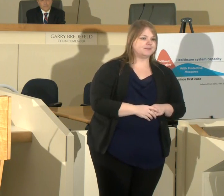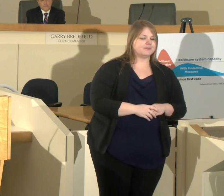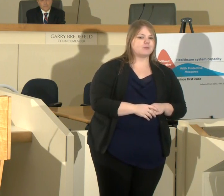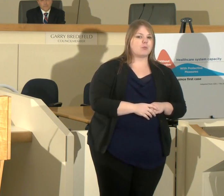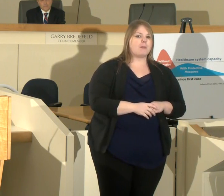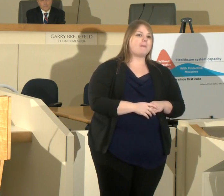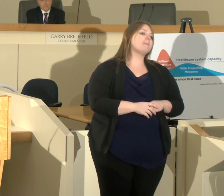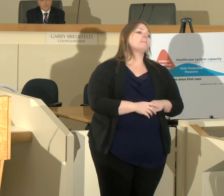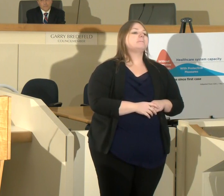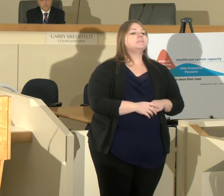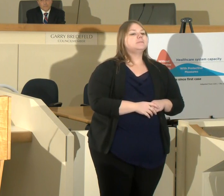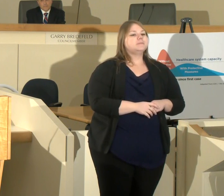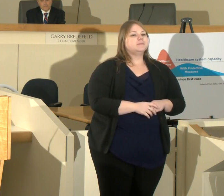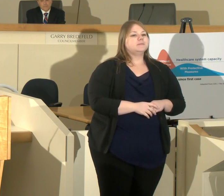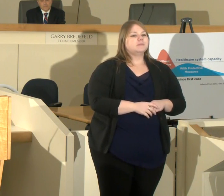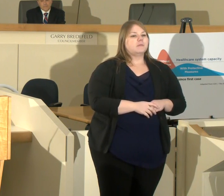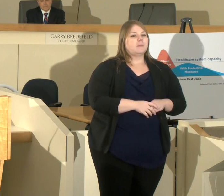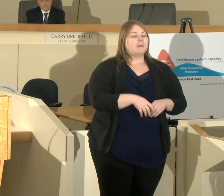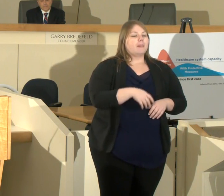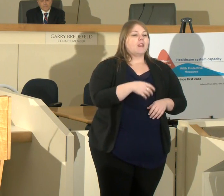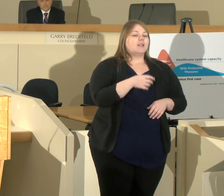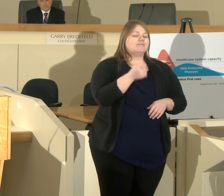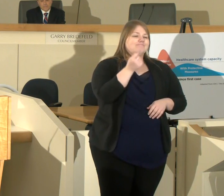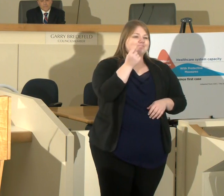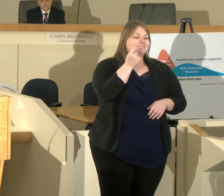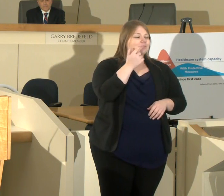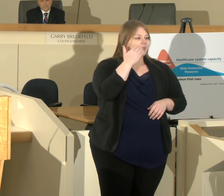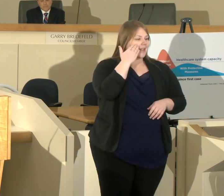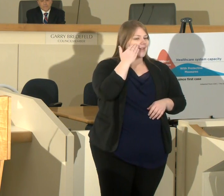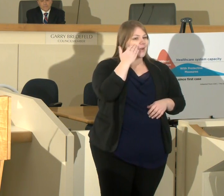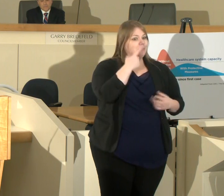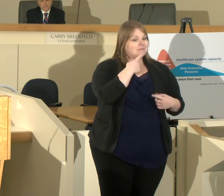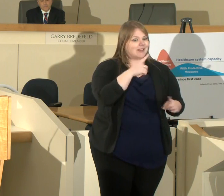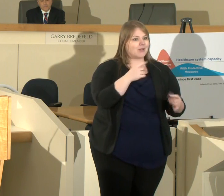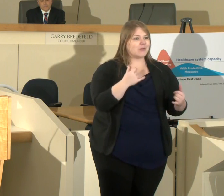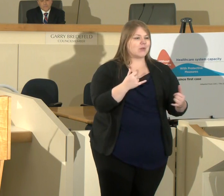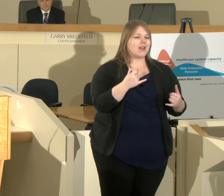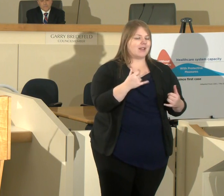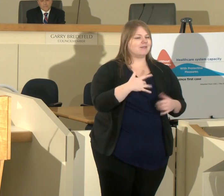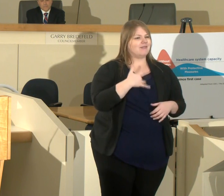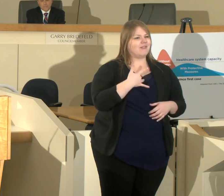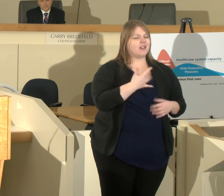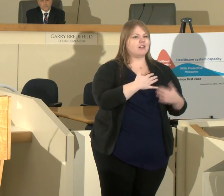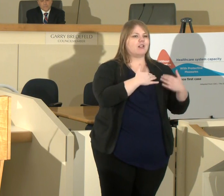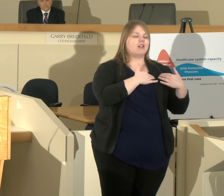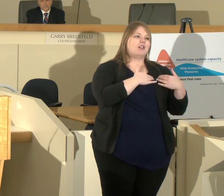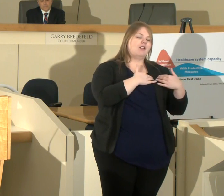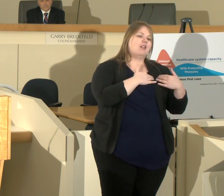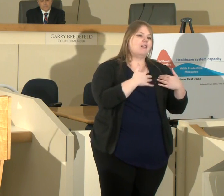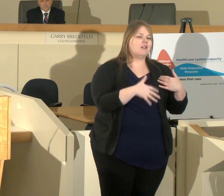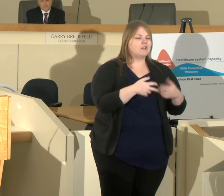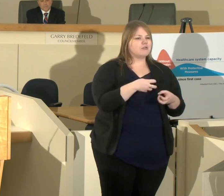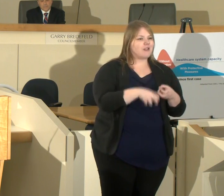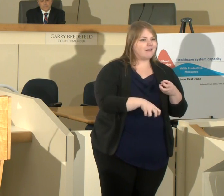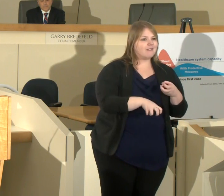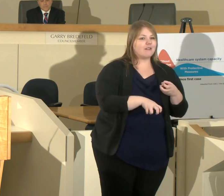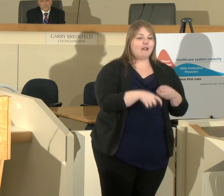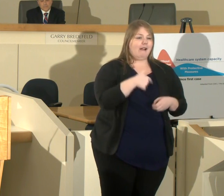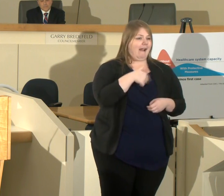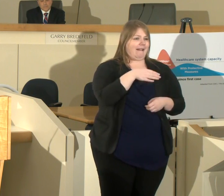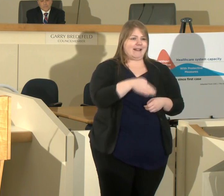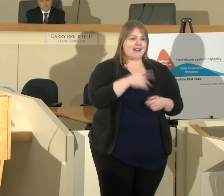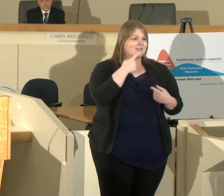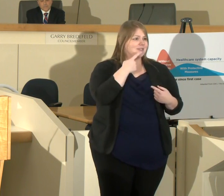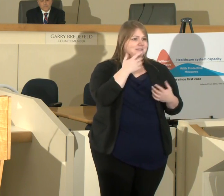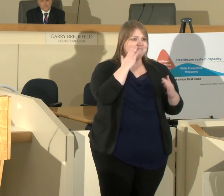i know what we are asking you to do is a burden and not something i ever expected to be